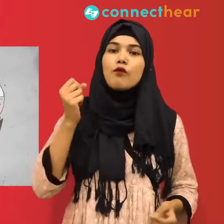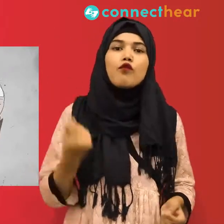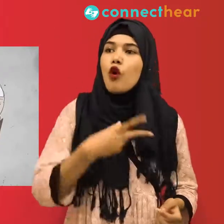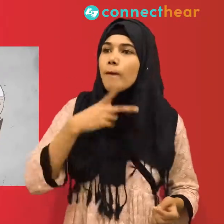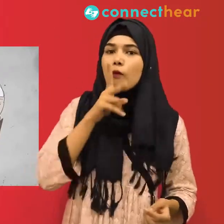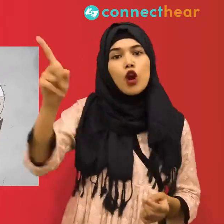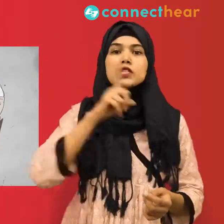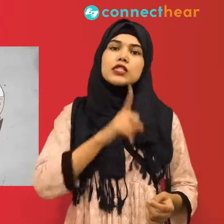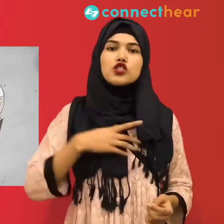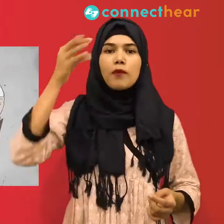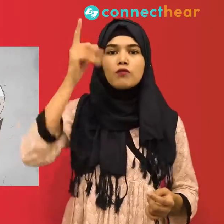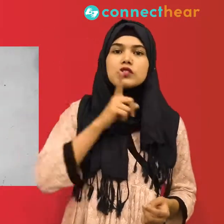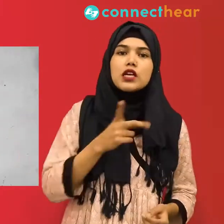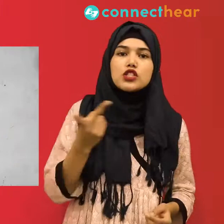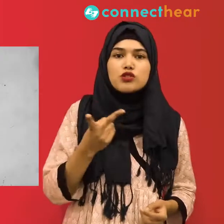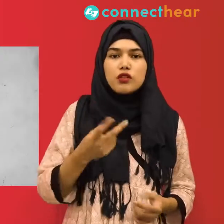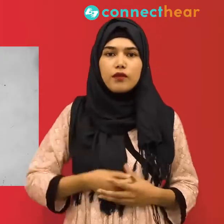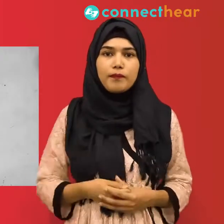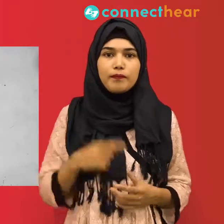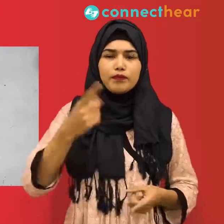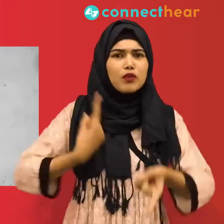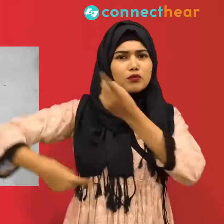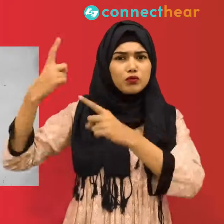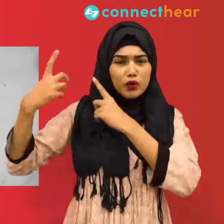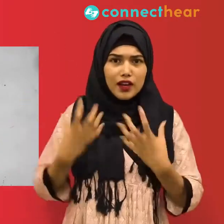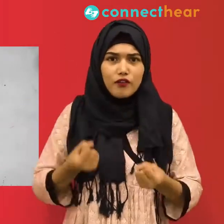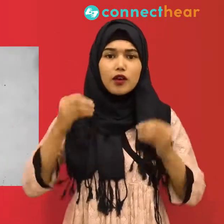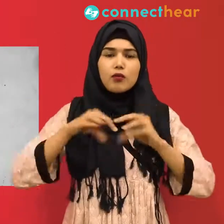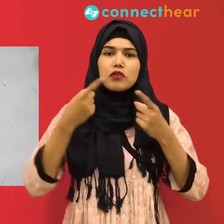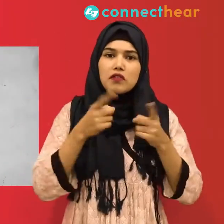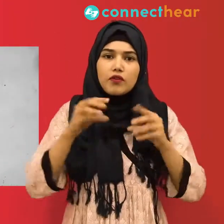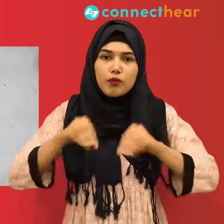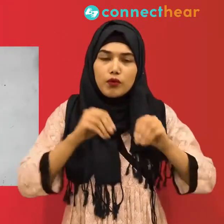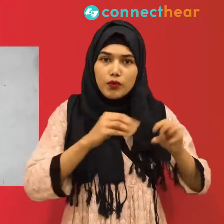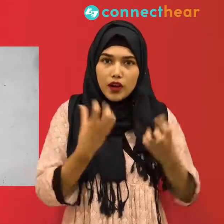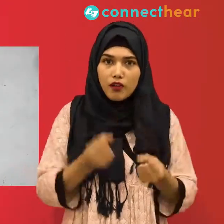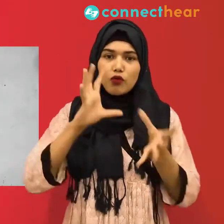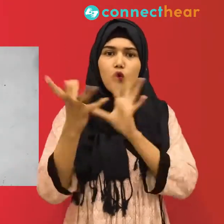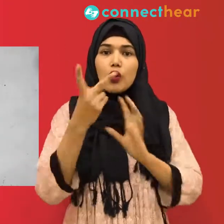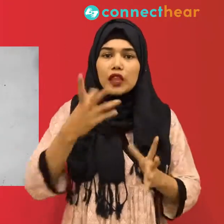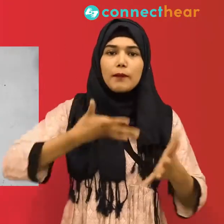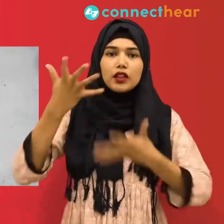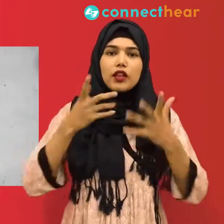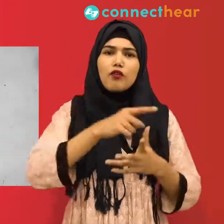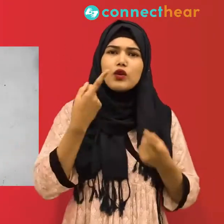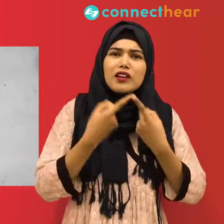ever before. In previous decades, most media with global reach consisted of several major newspapers